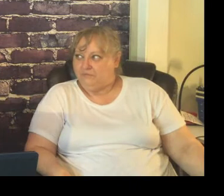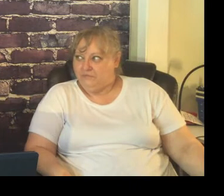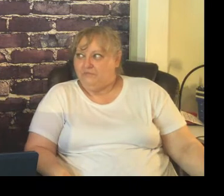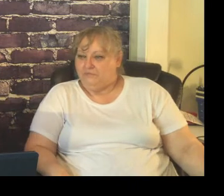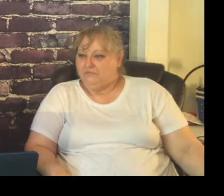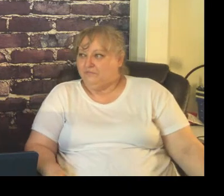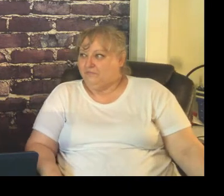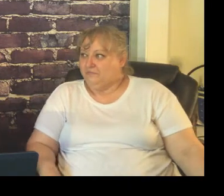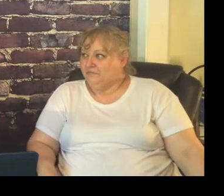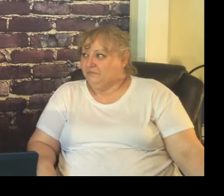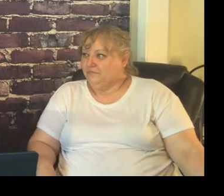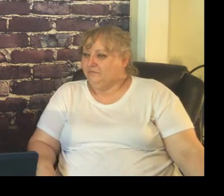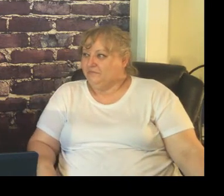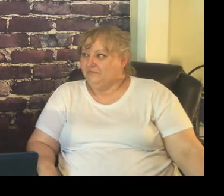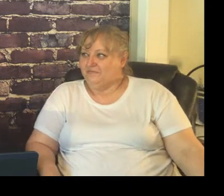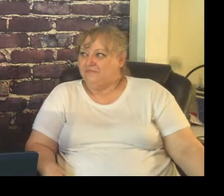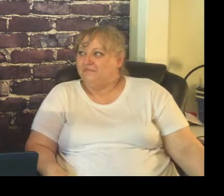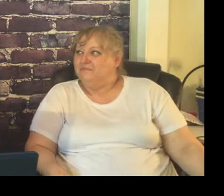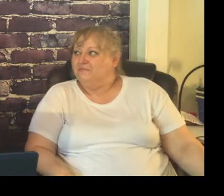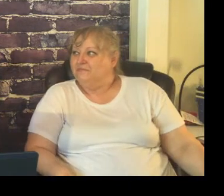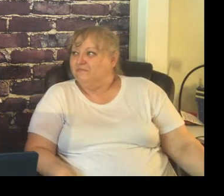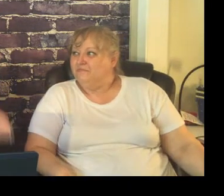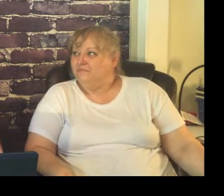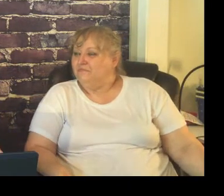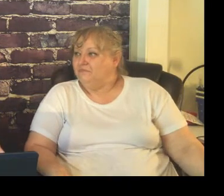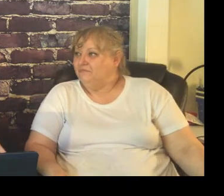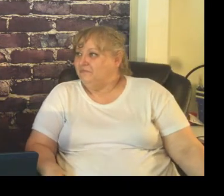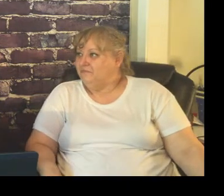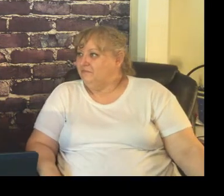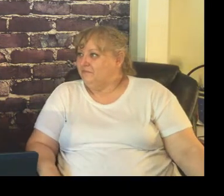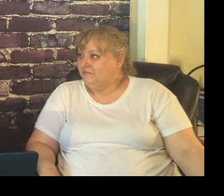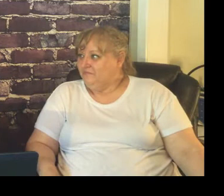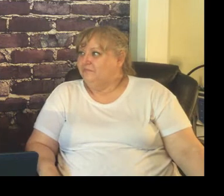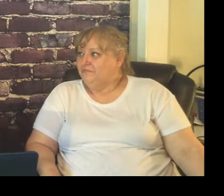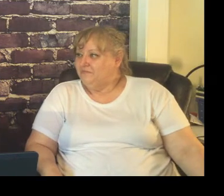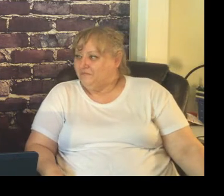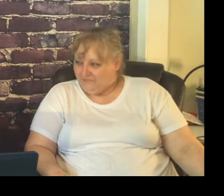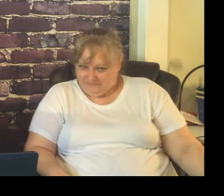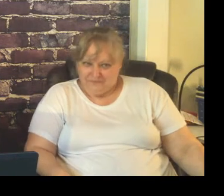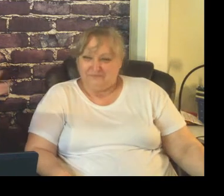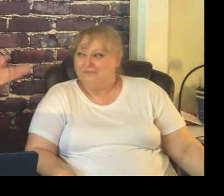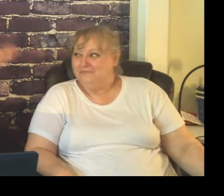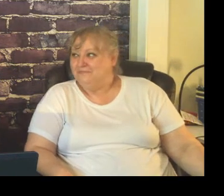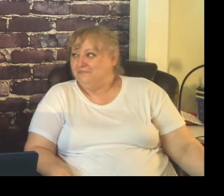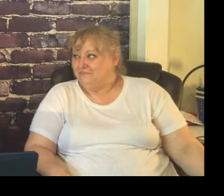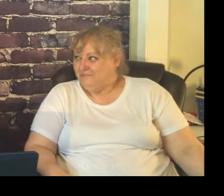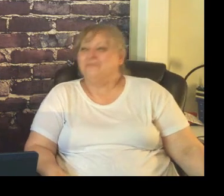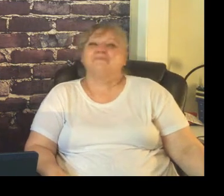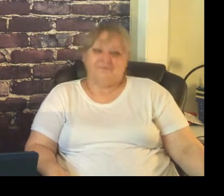in Wyandau County in Kansas City, Kansas Kansas City Chiefs have always been my favorite football team I would always have my Kansas